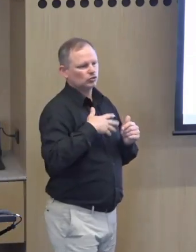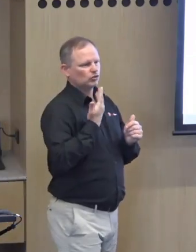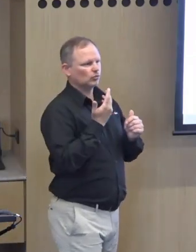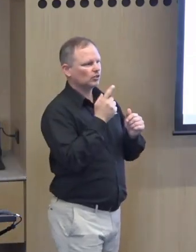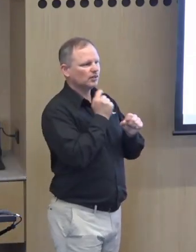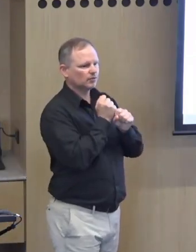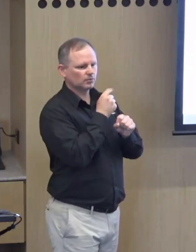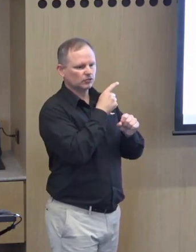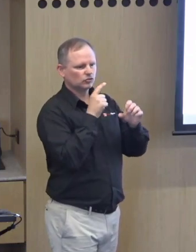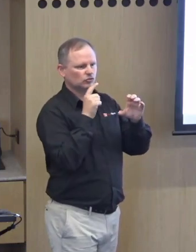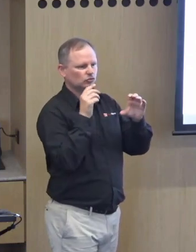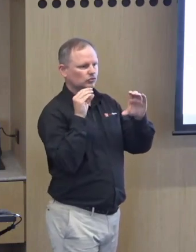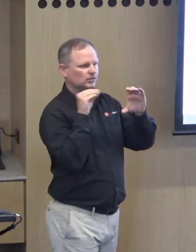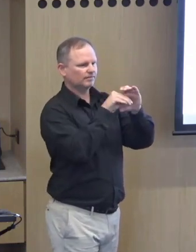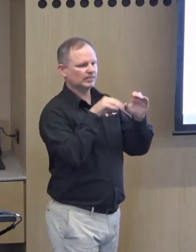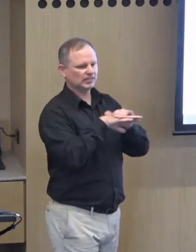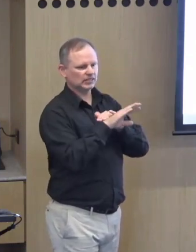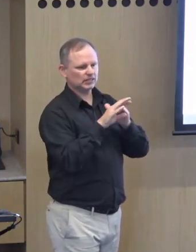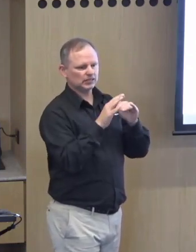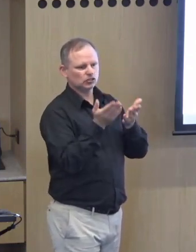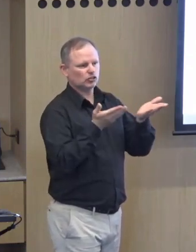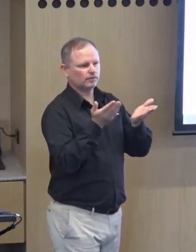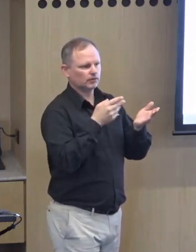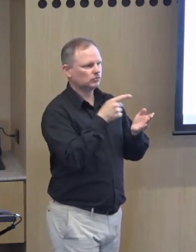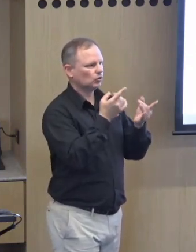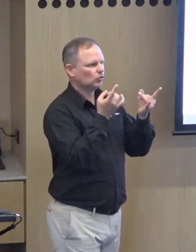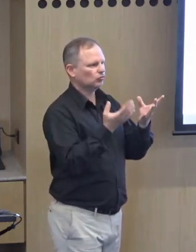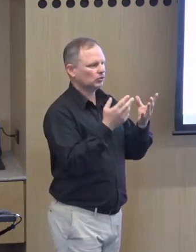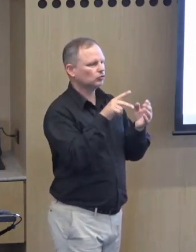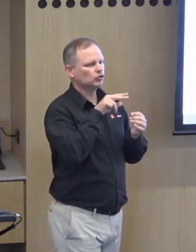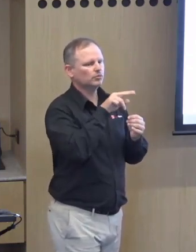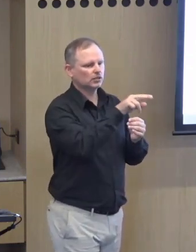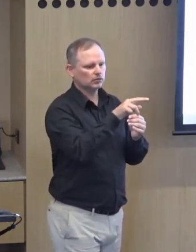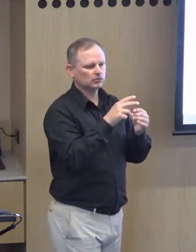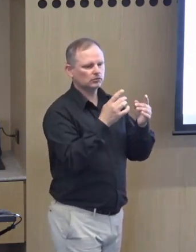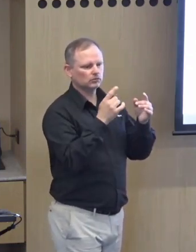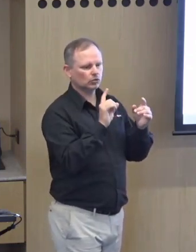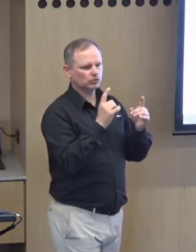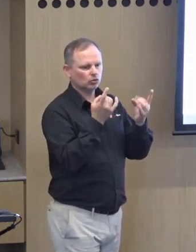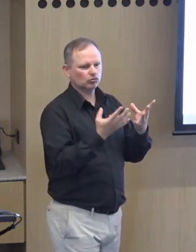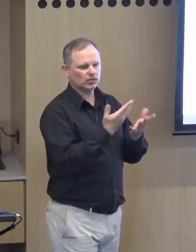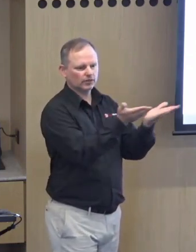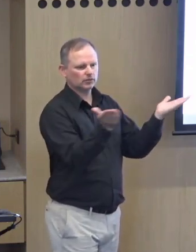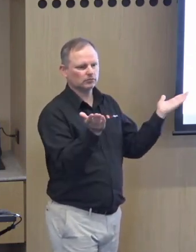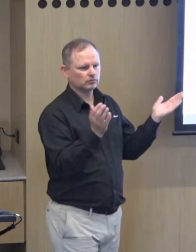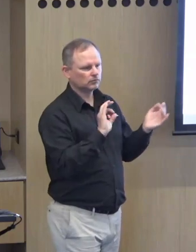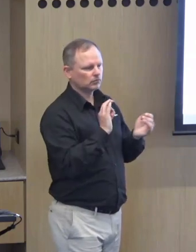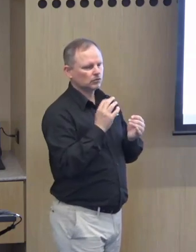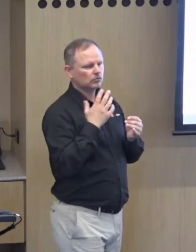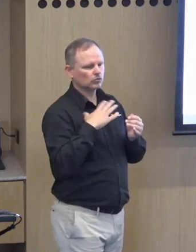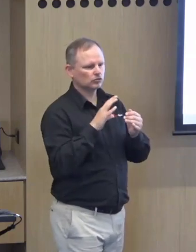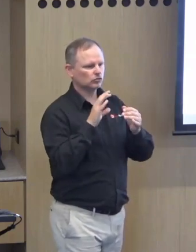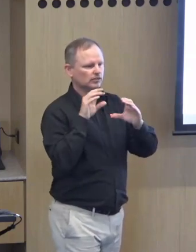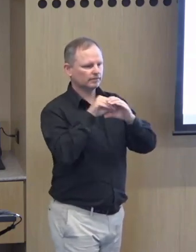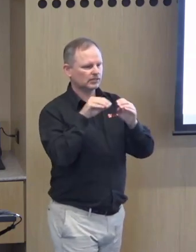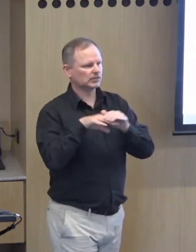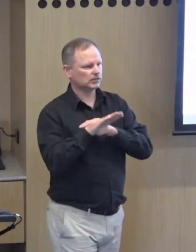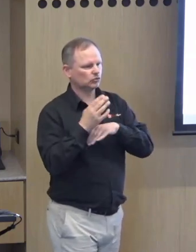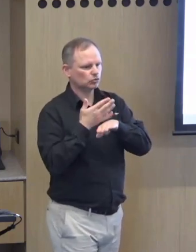will eventually be implemented so we don't really want